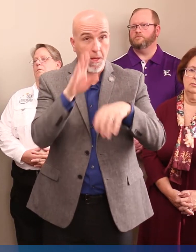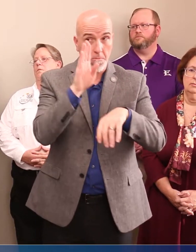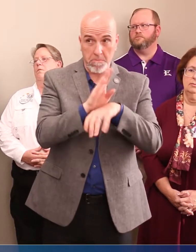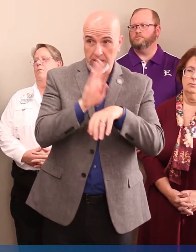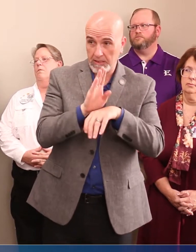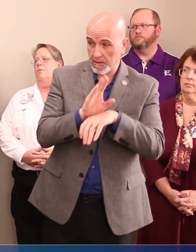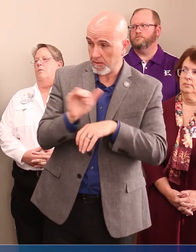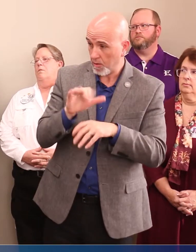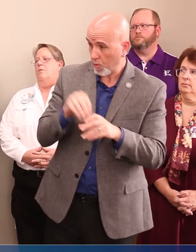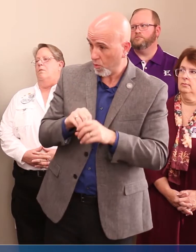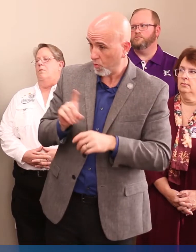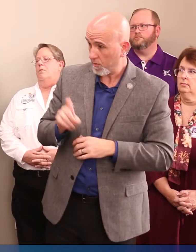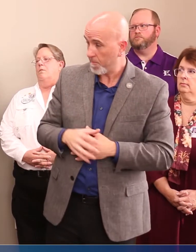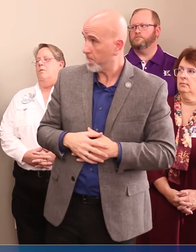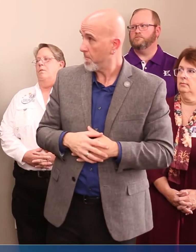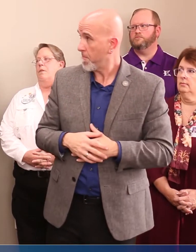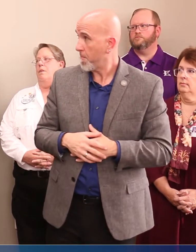included?